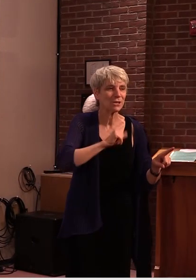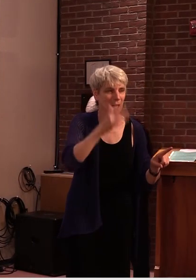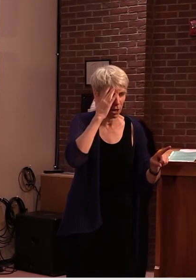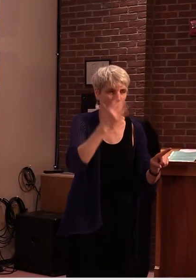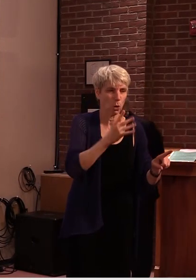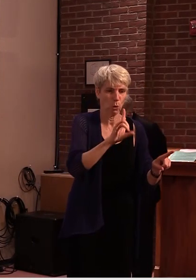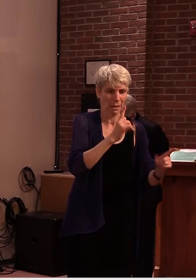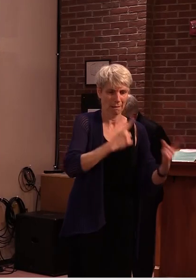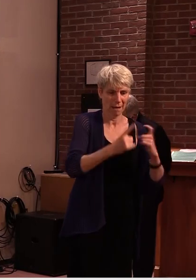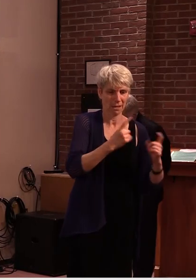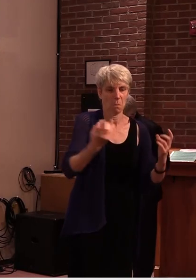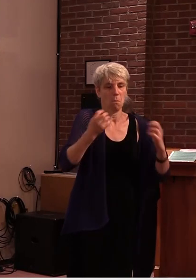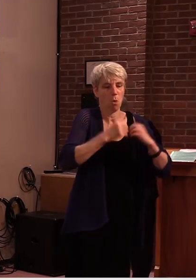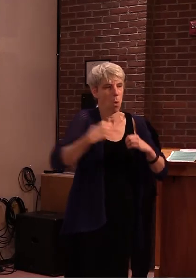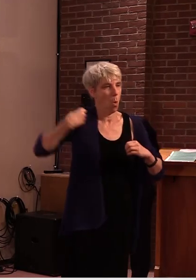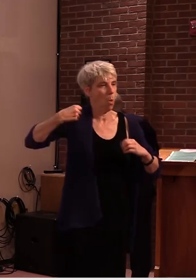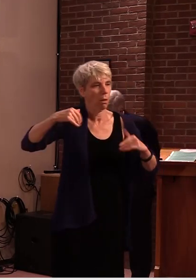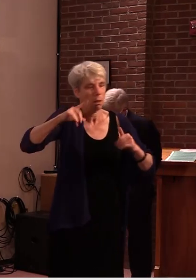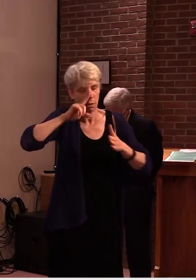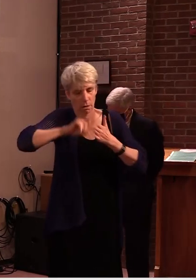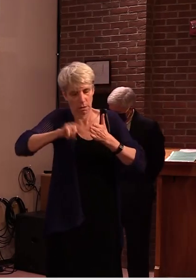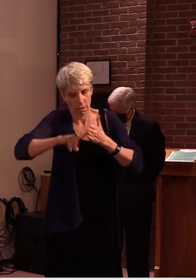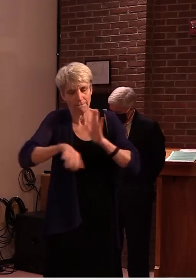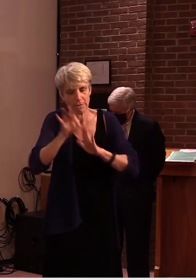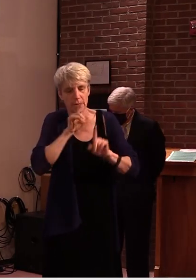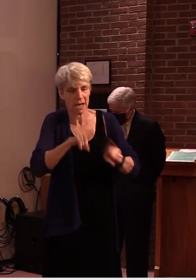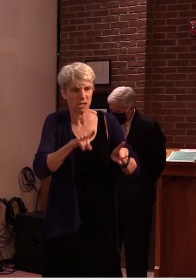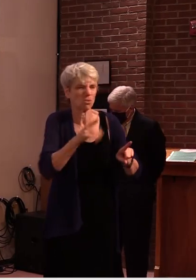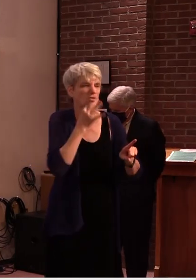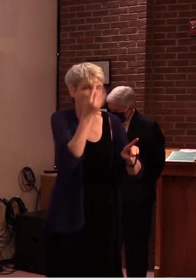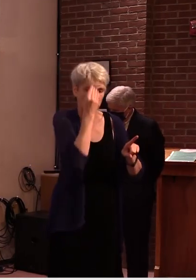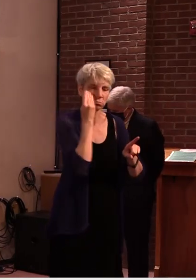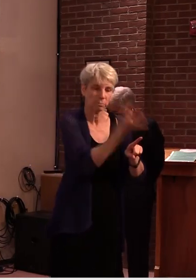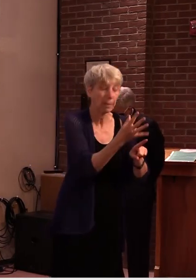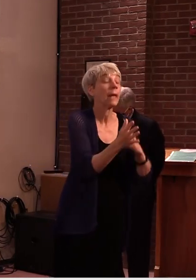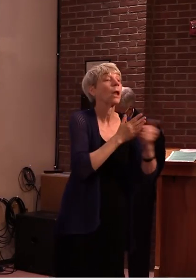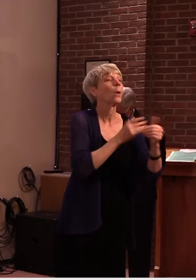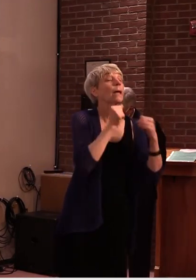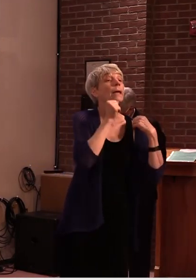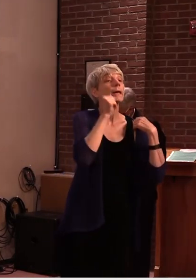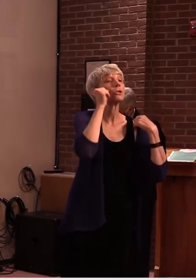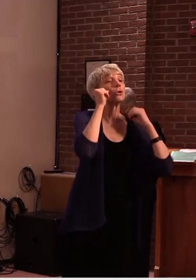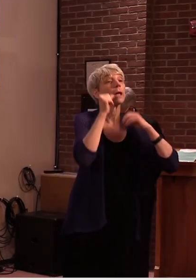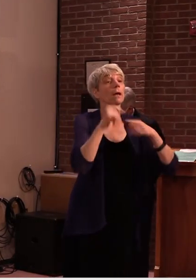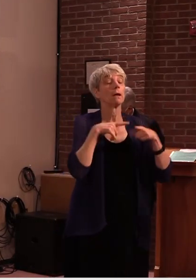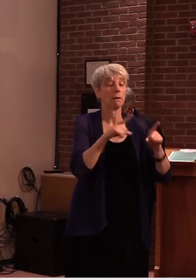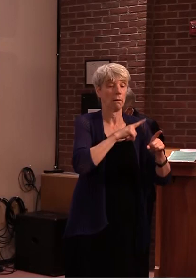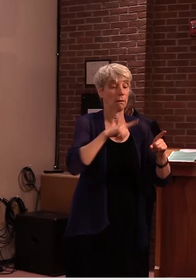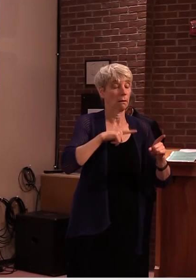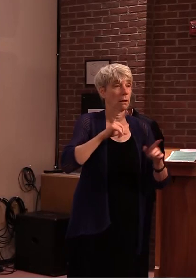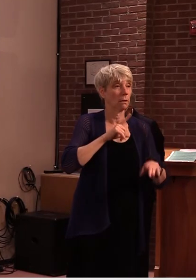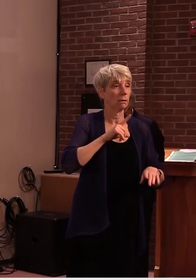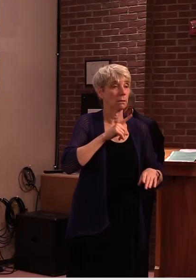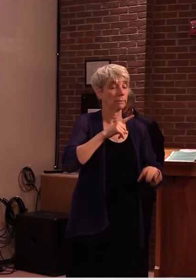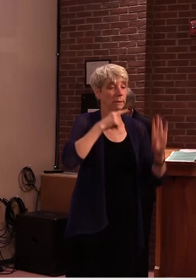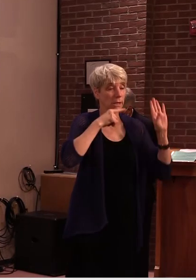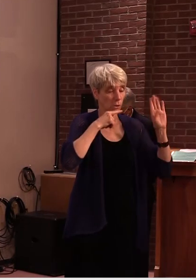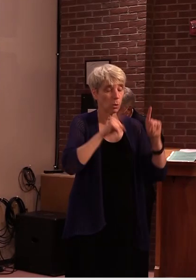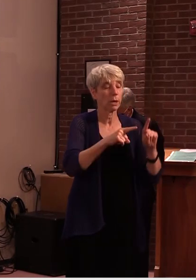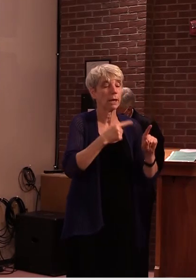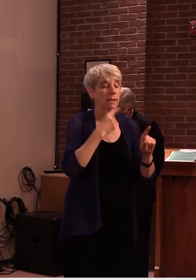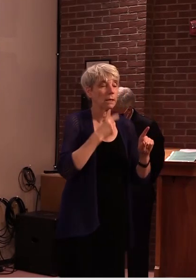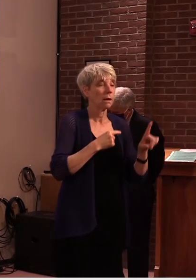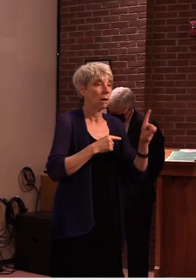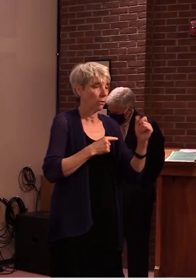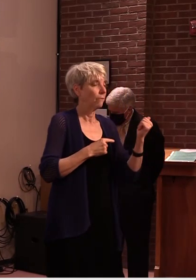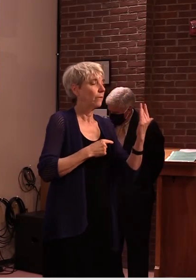with those um what i said at the legislative testimony yesterday was um as of yesterday it was 115 male beds and